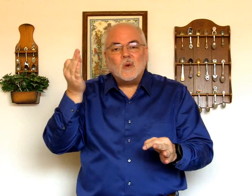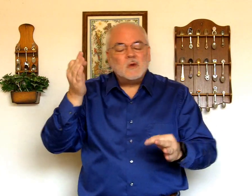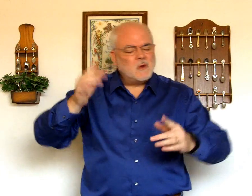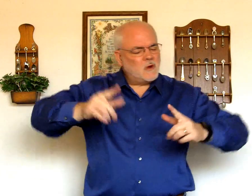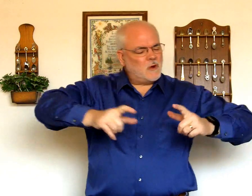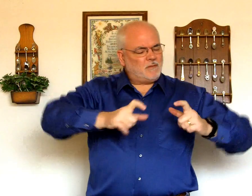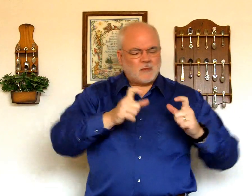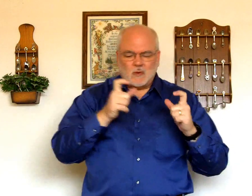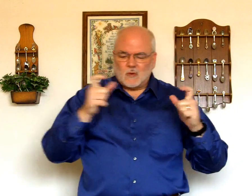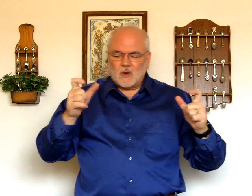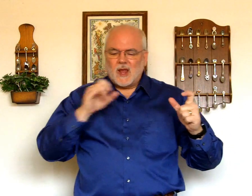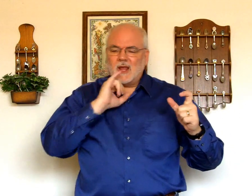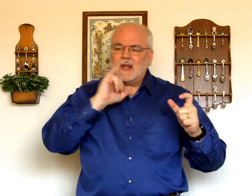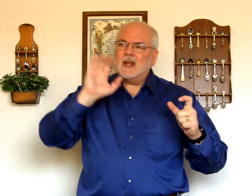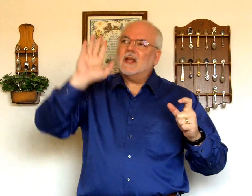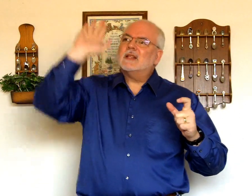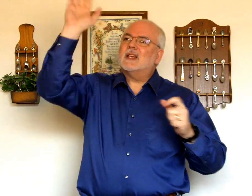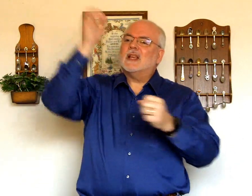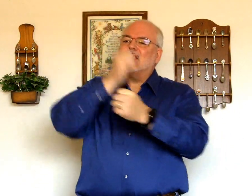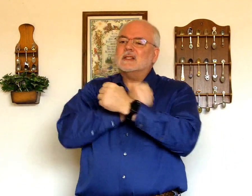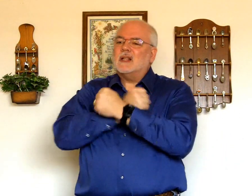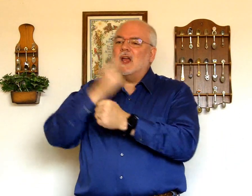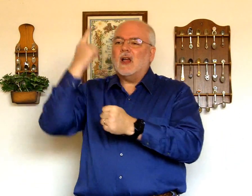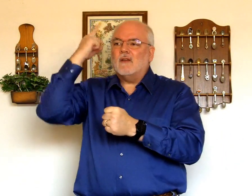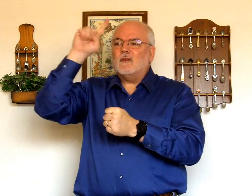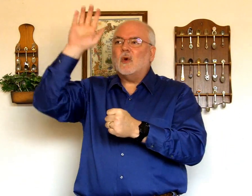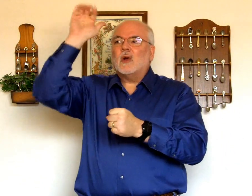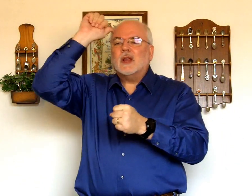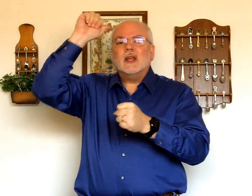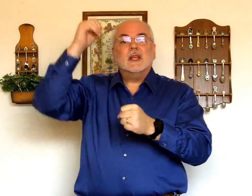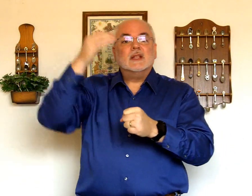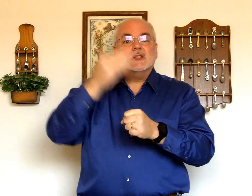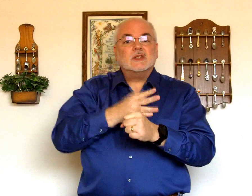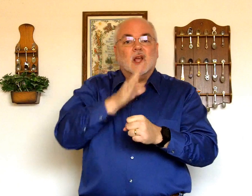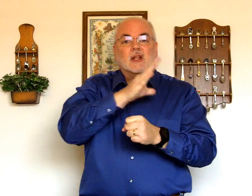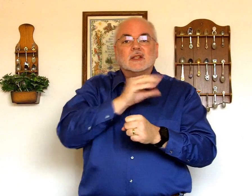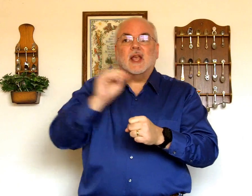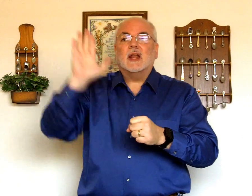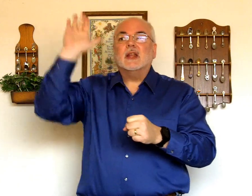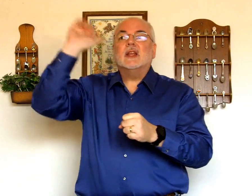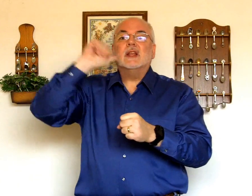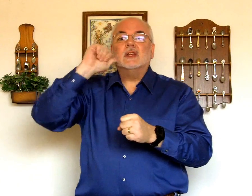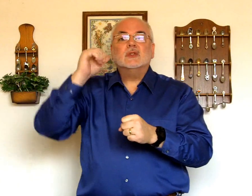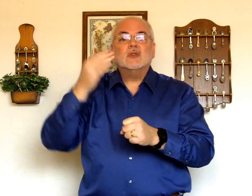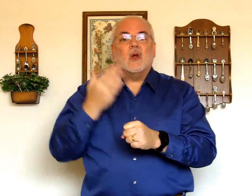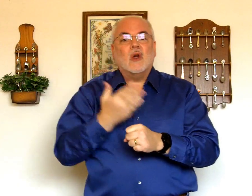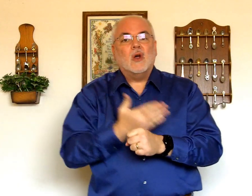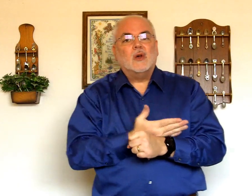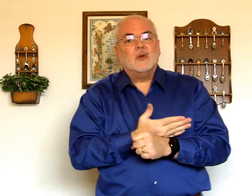great is his love for his sons and his daughters